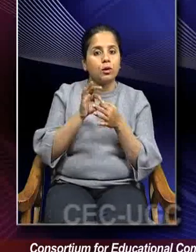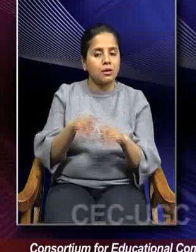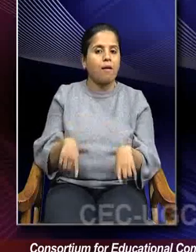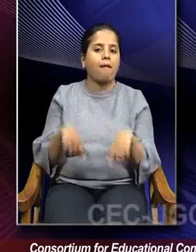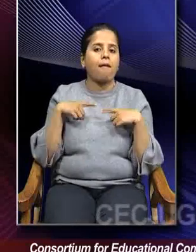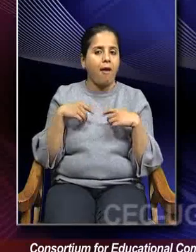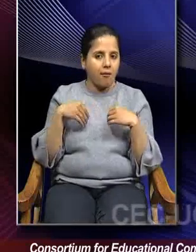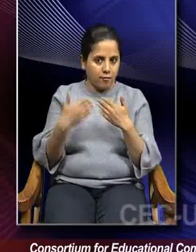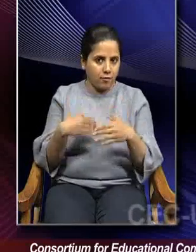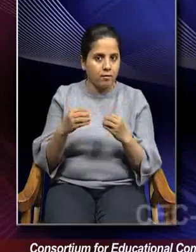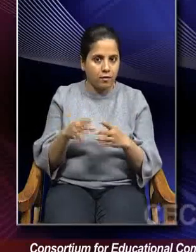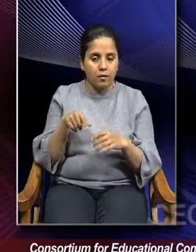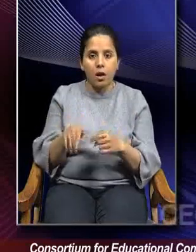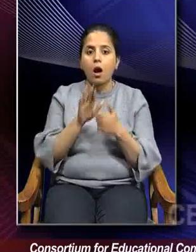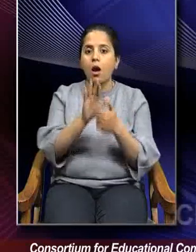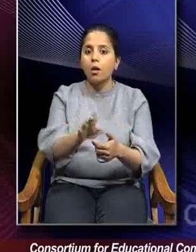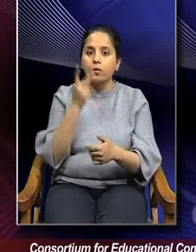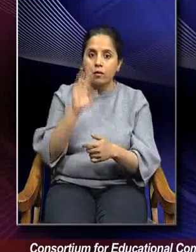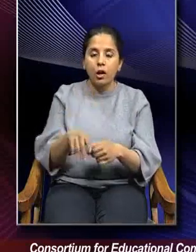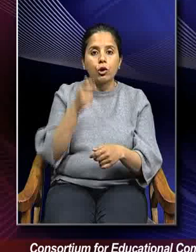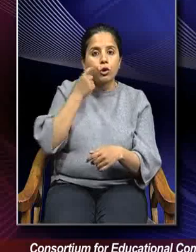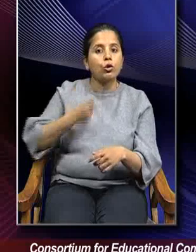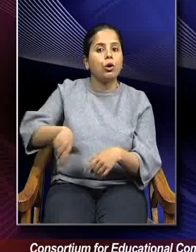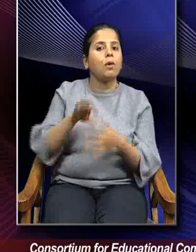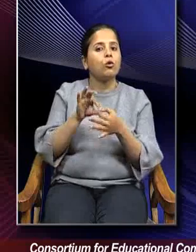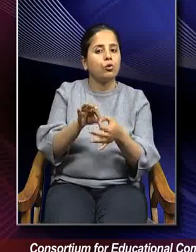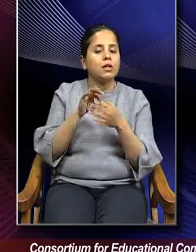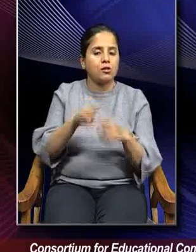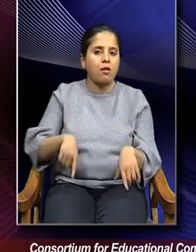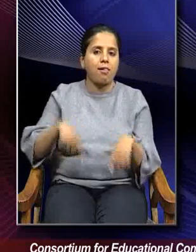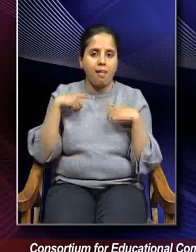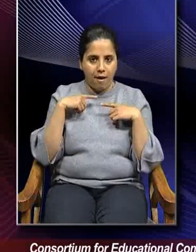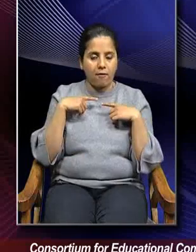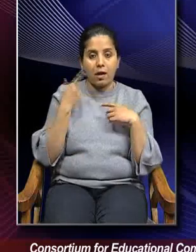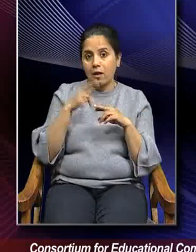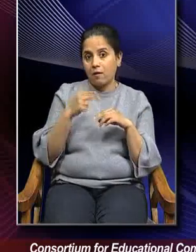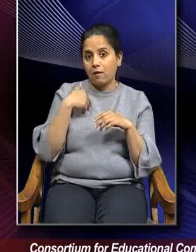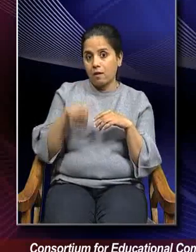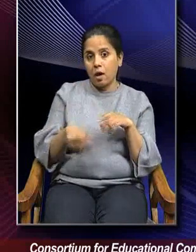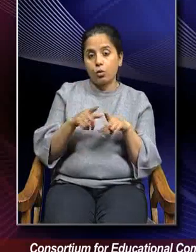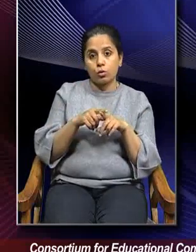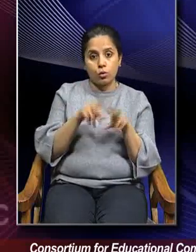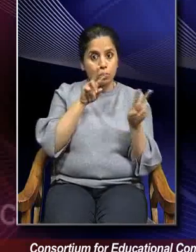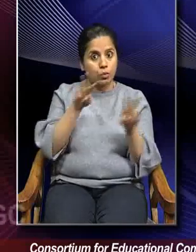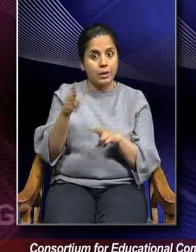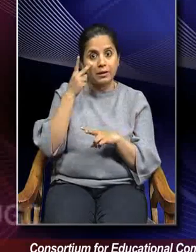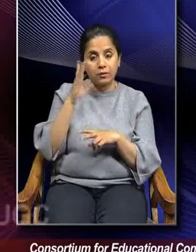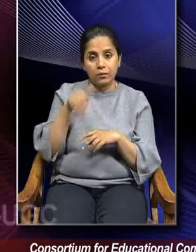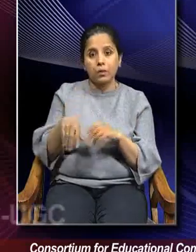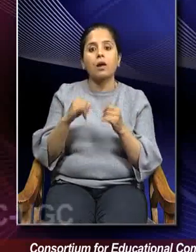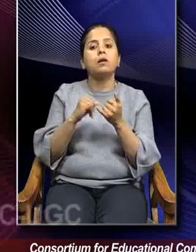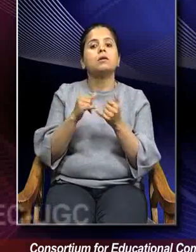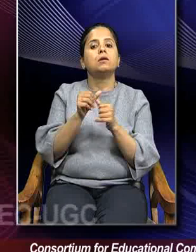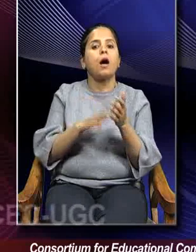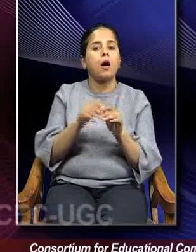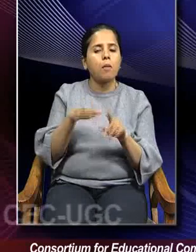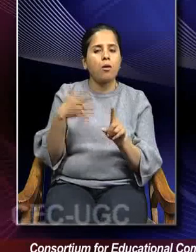So there is an approach called human relationship approach to life. So if we are resorting to this SAM approach or